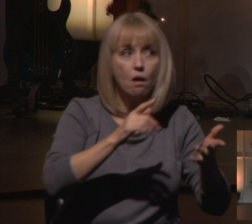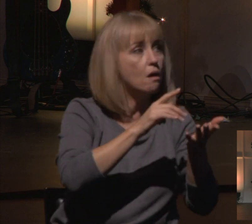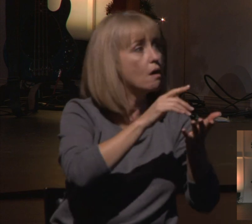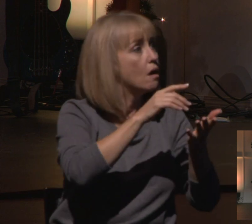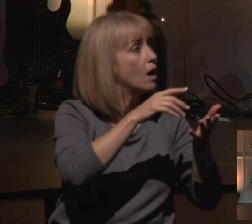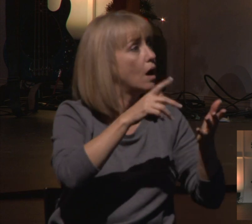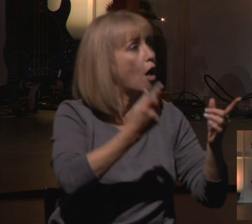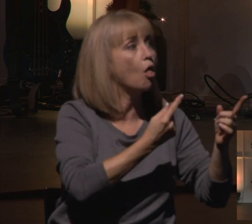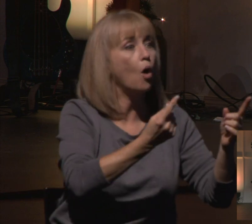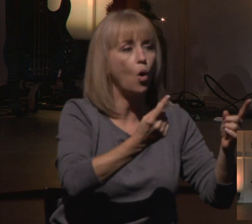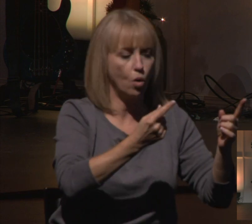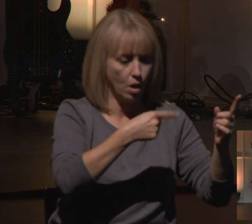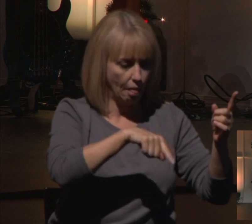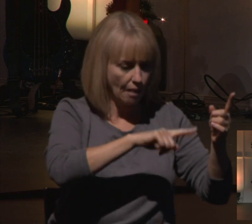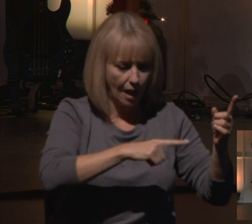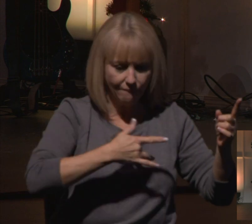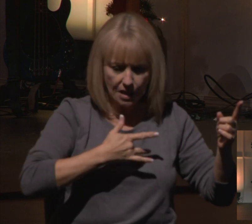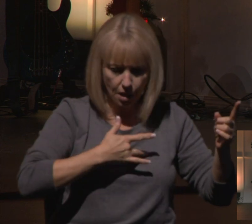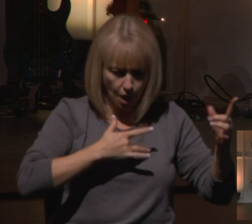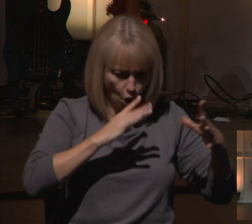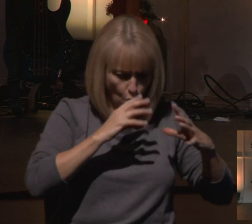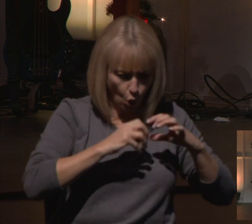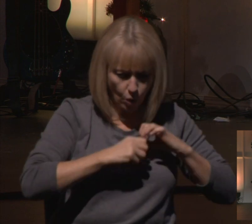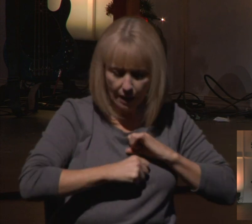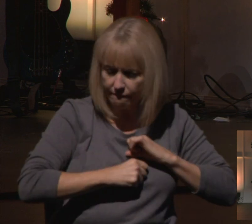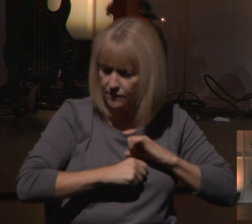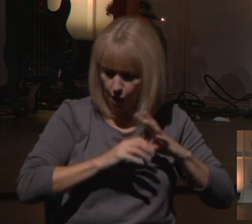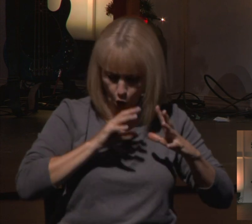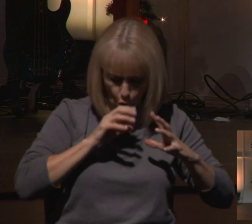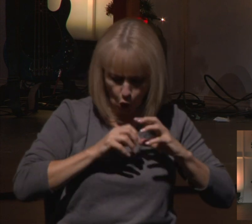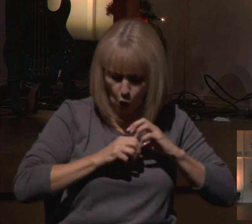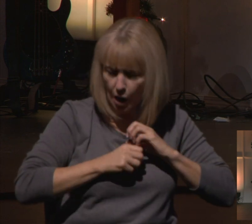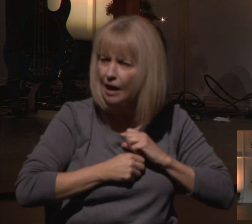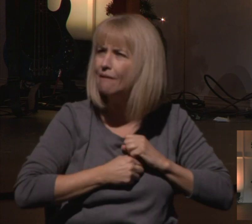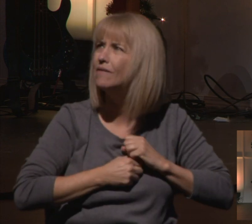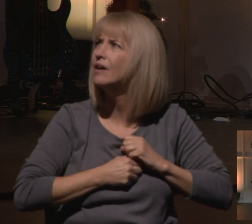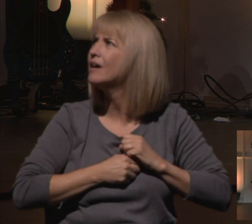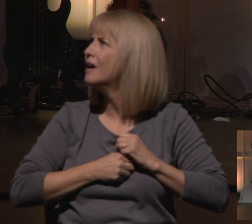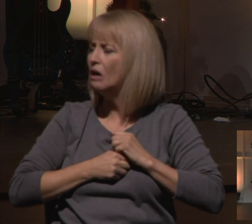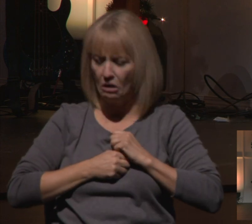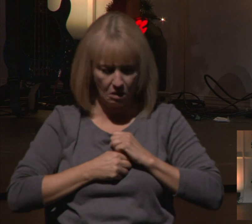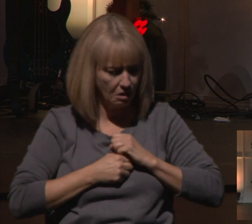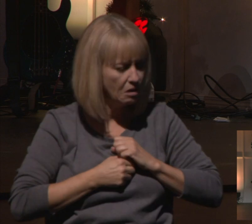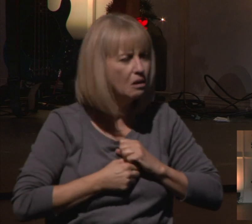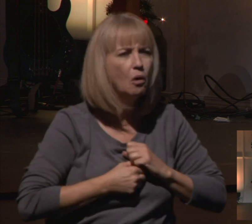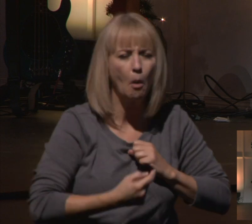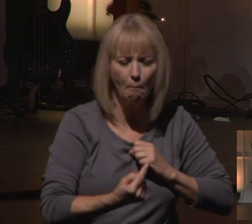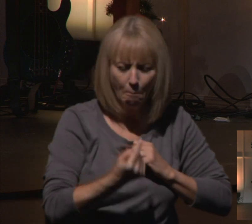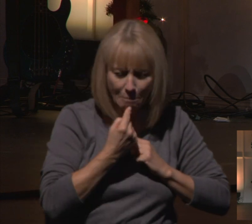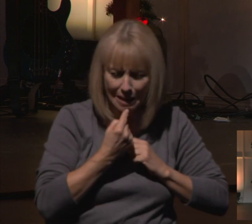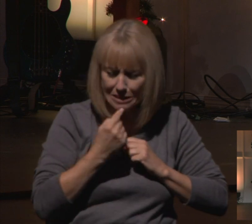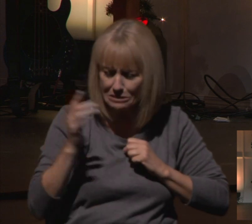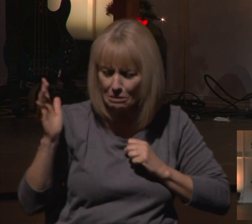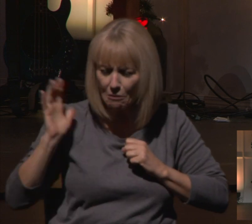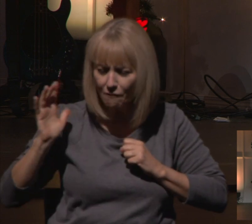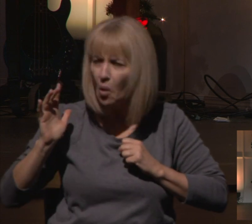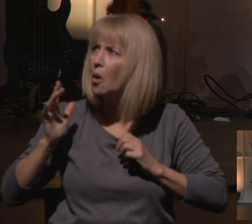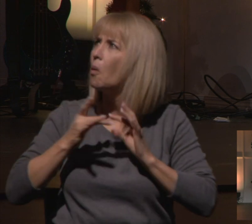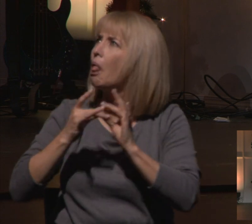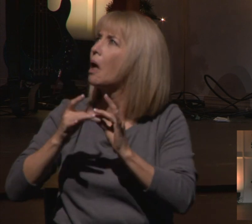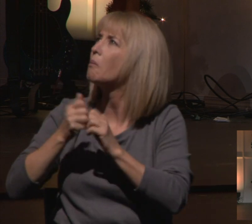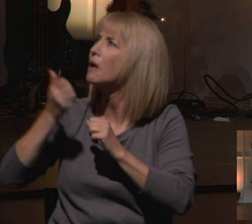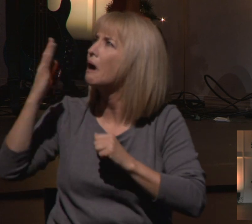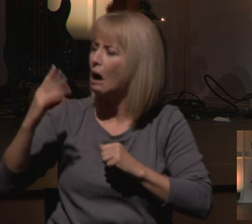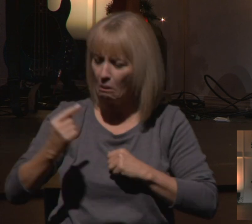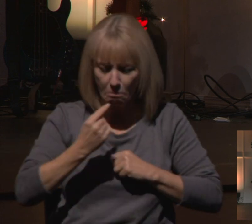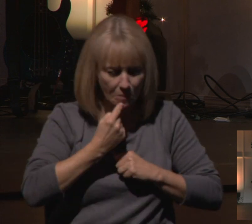there's this grief that begins to happen among people, where they begin to miss the way things that used to be when they were in a relationship with God.